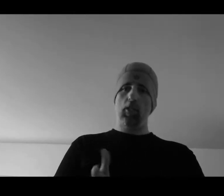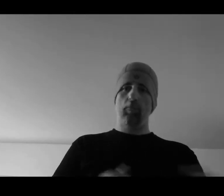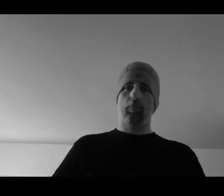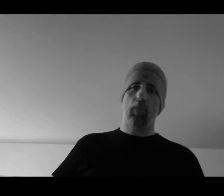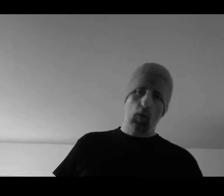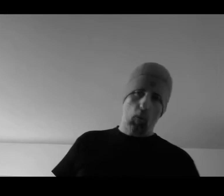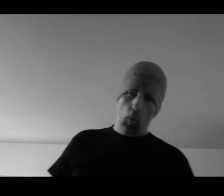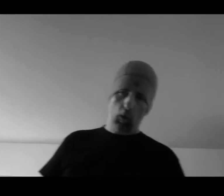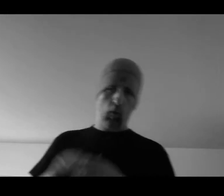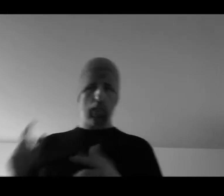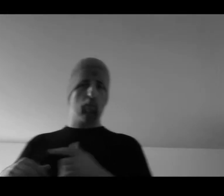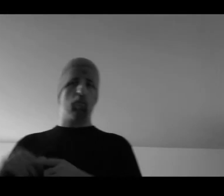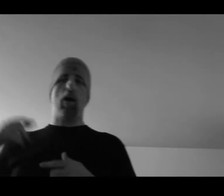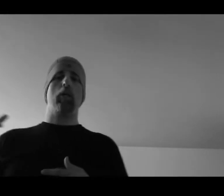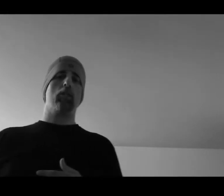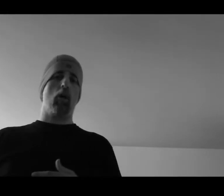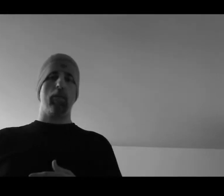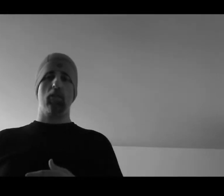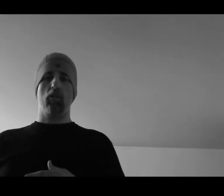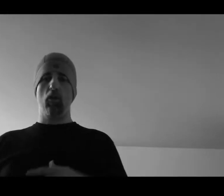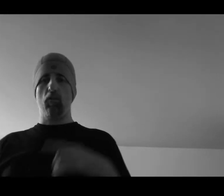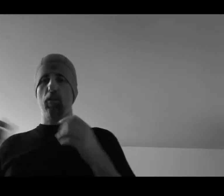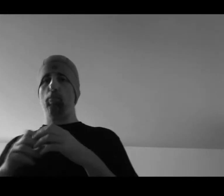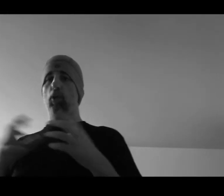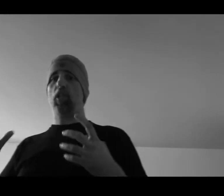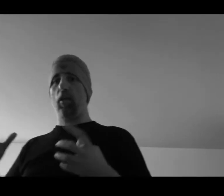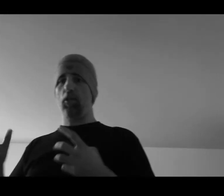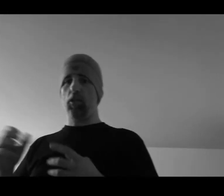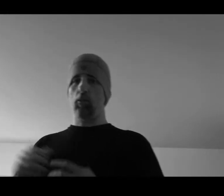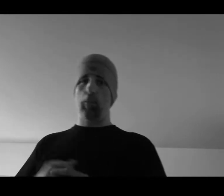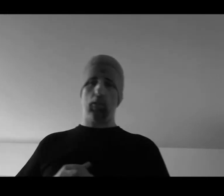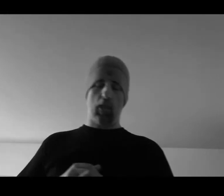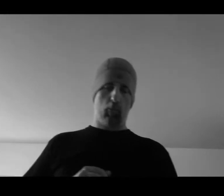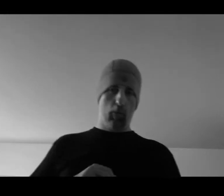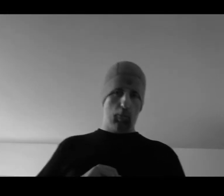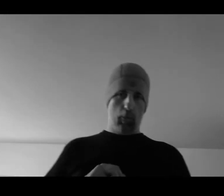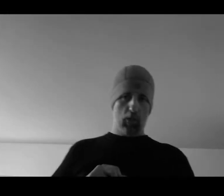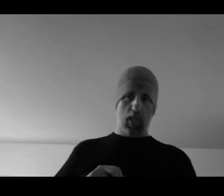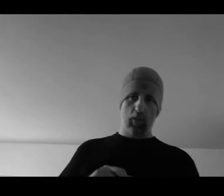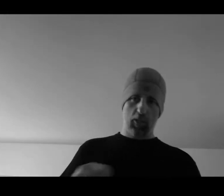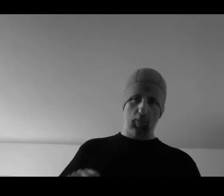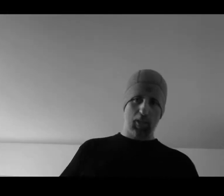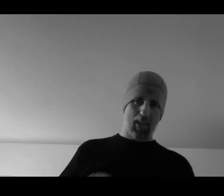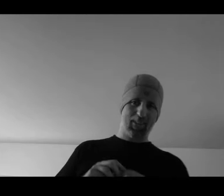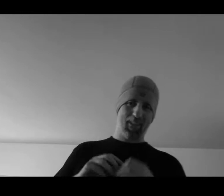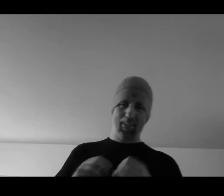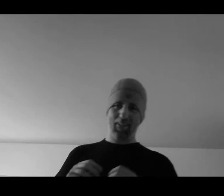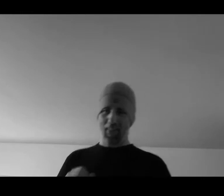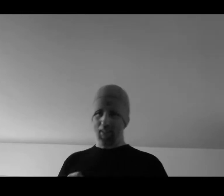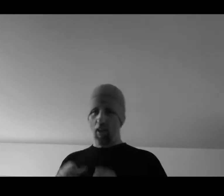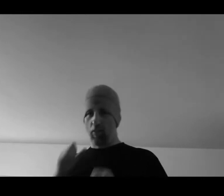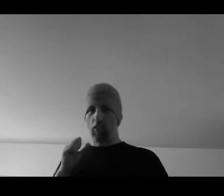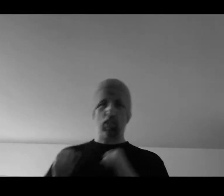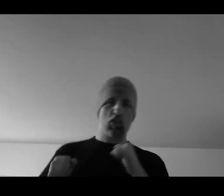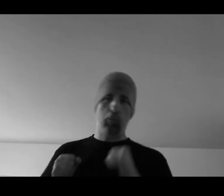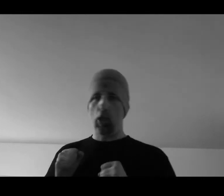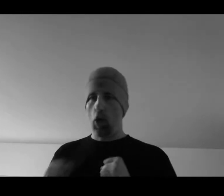or going in five punch combination of the burst energy you've built up or the burst energy, because it is like this explosion